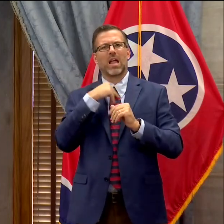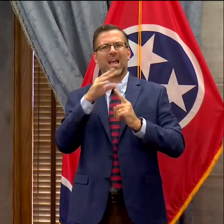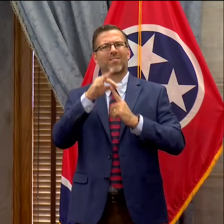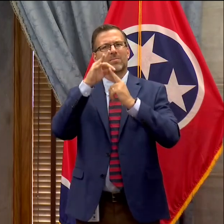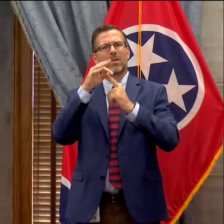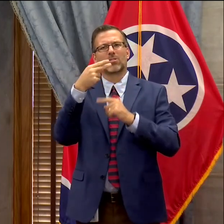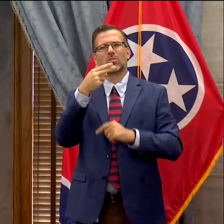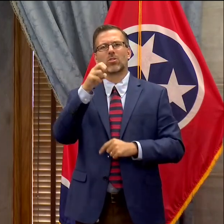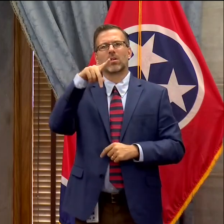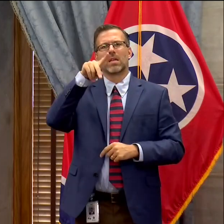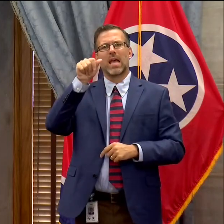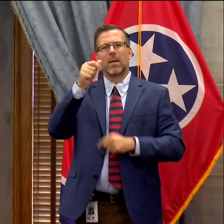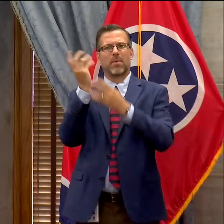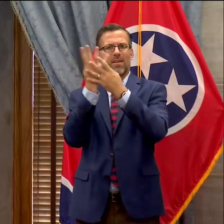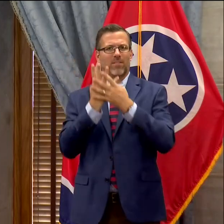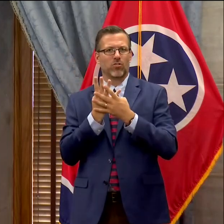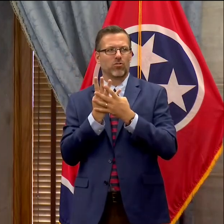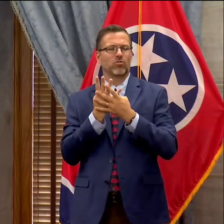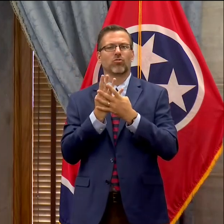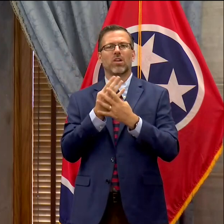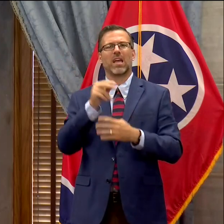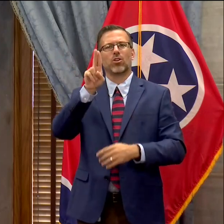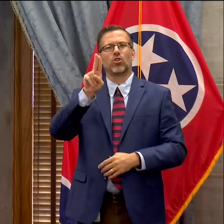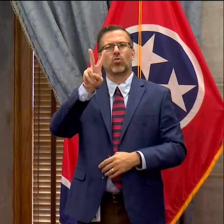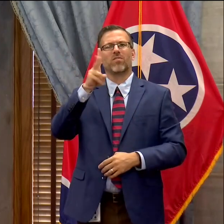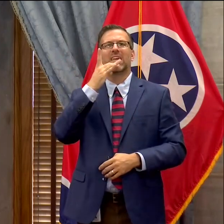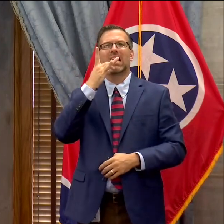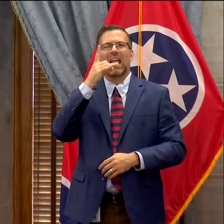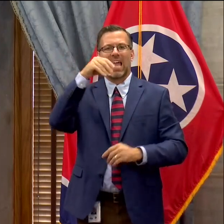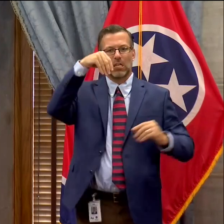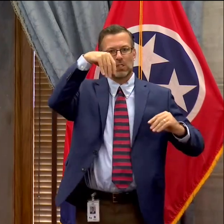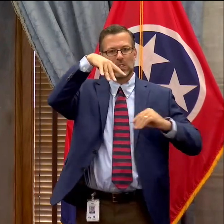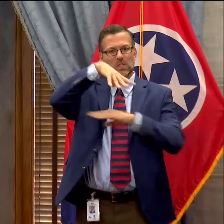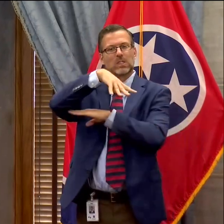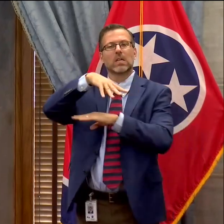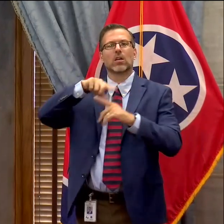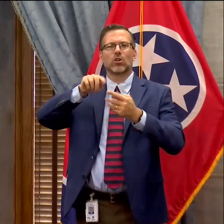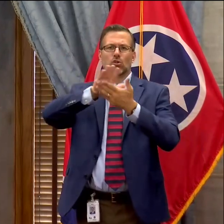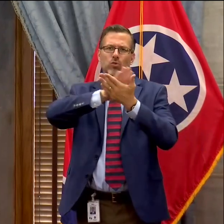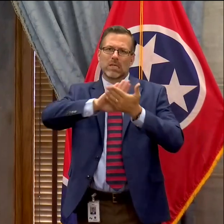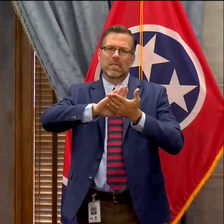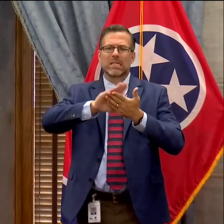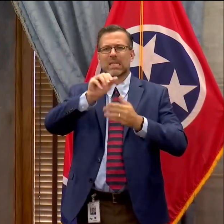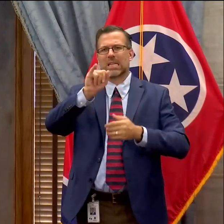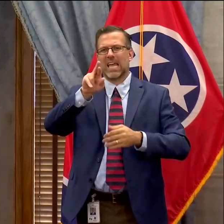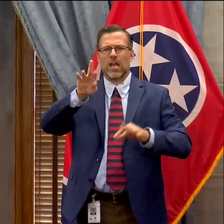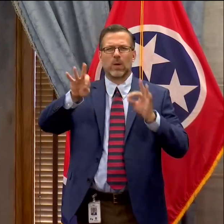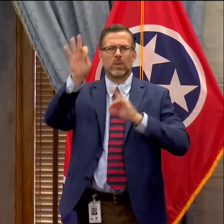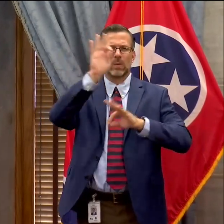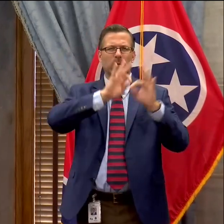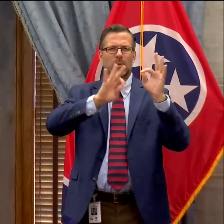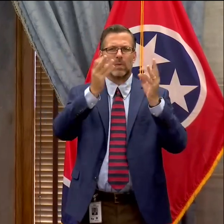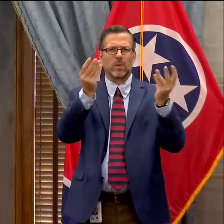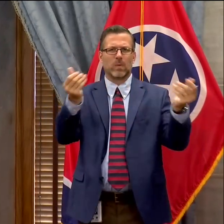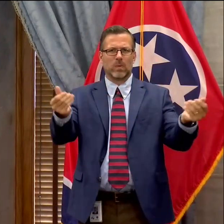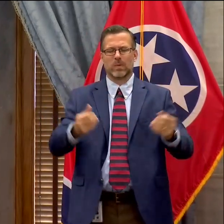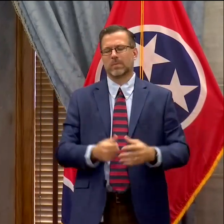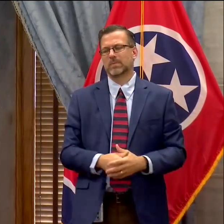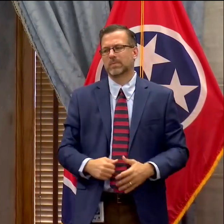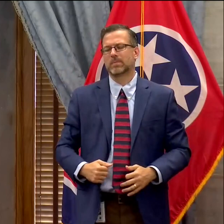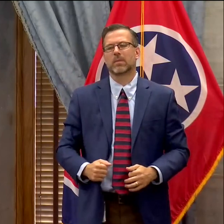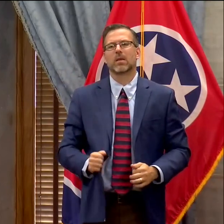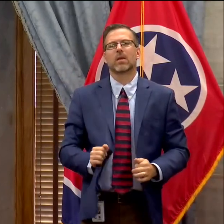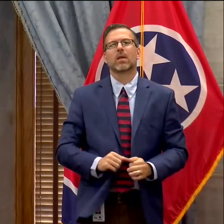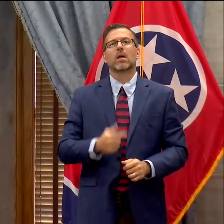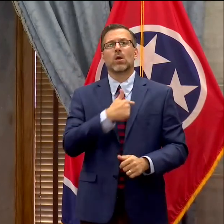We've additionally adjusted HVAC systems on campus to double the amount of fresh air circulated in our buildings. We've